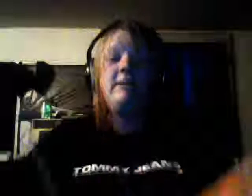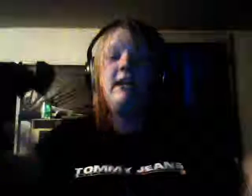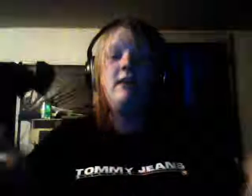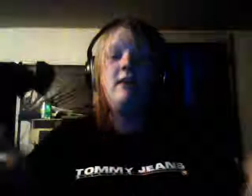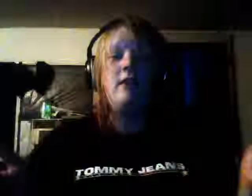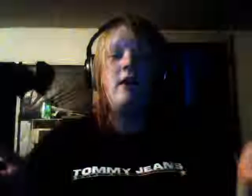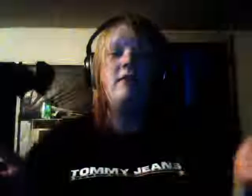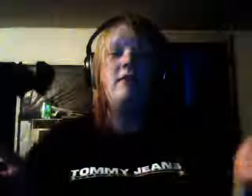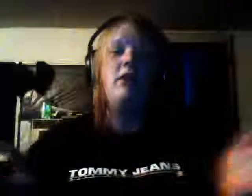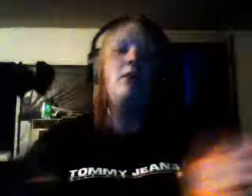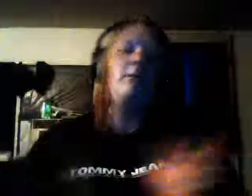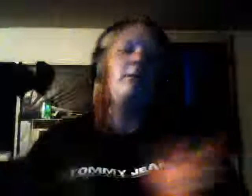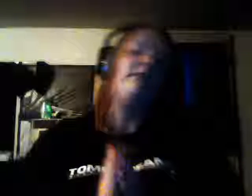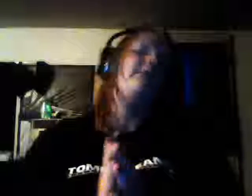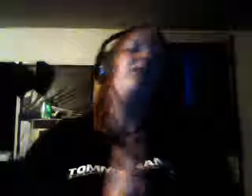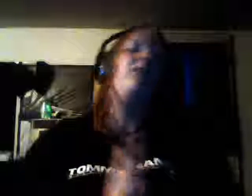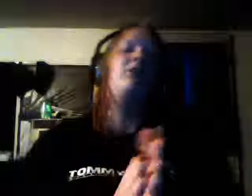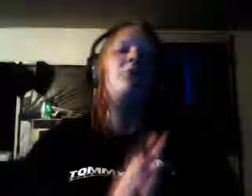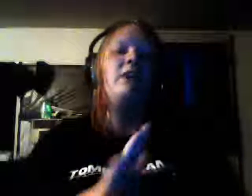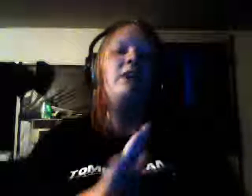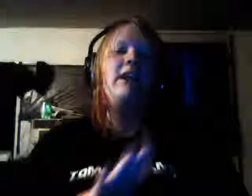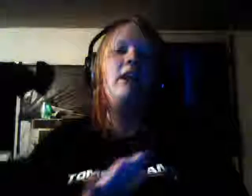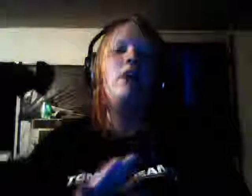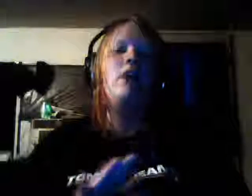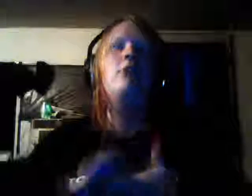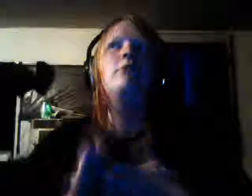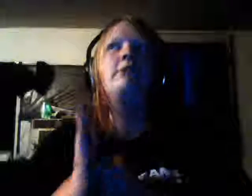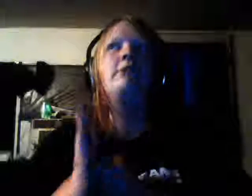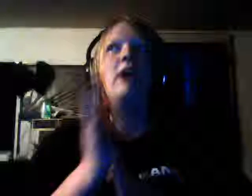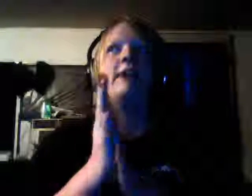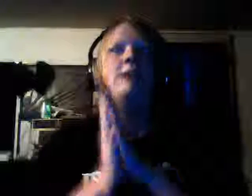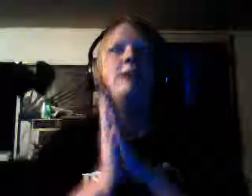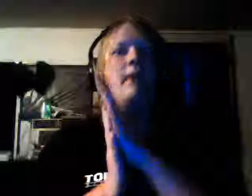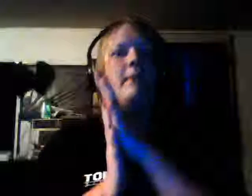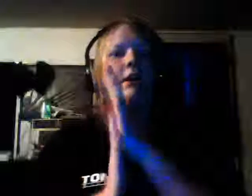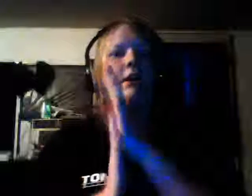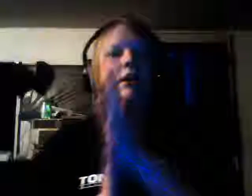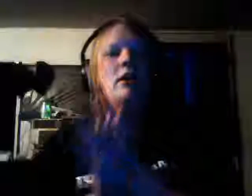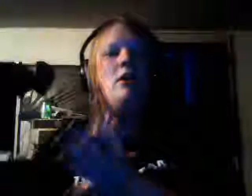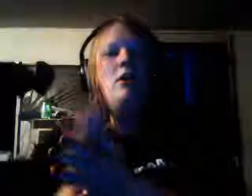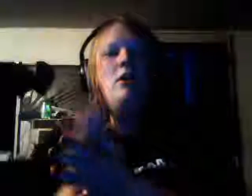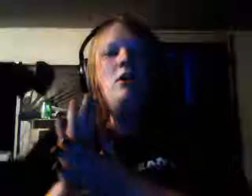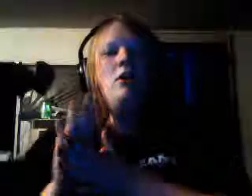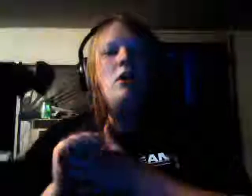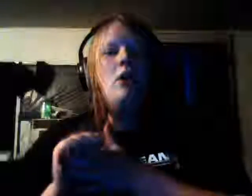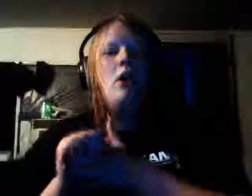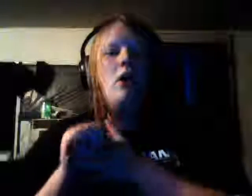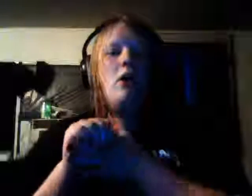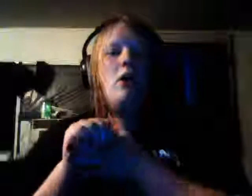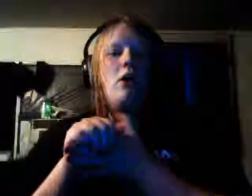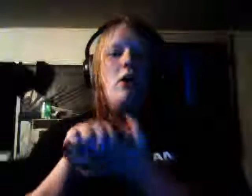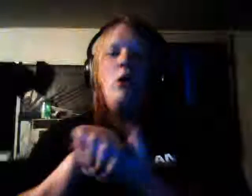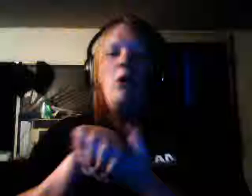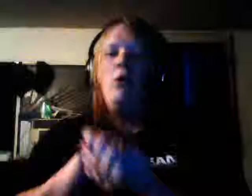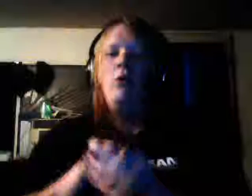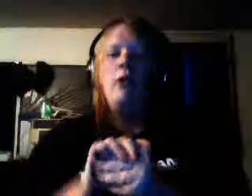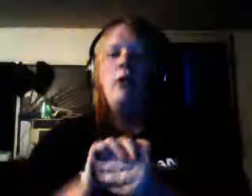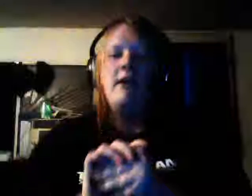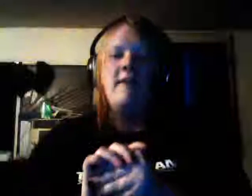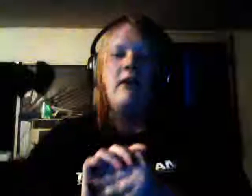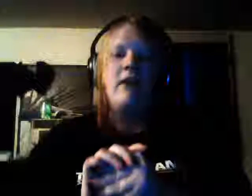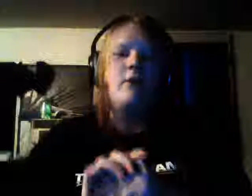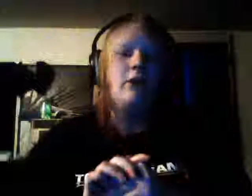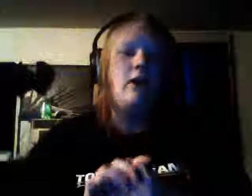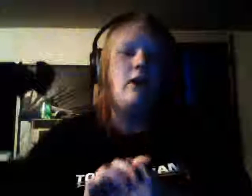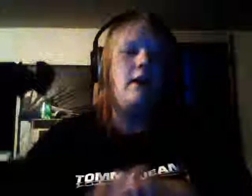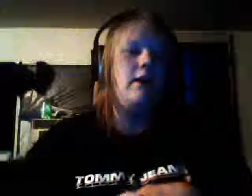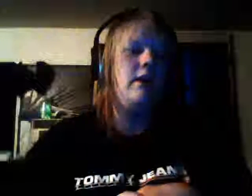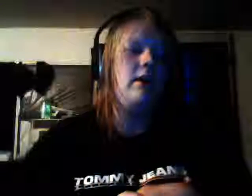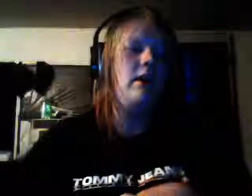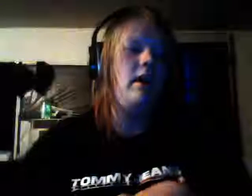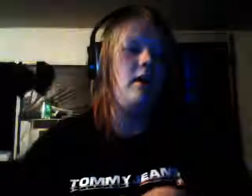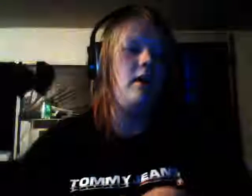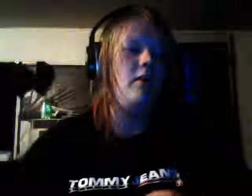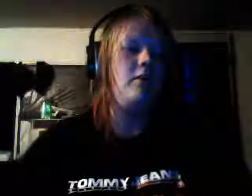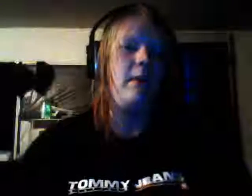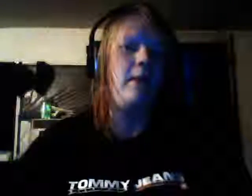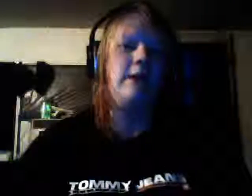video because as far as reading goes there has not been a whole whole lot of that going on over the past